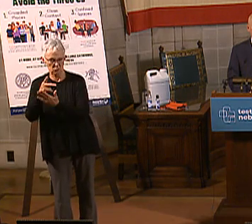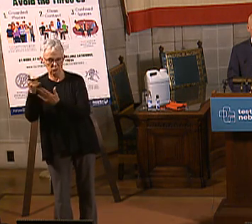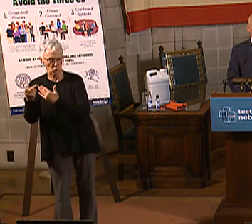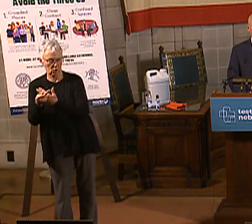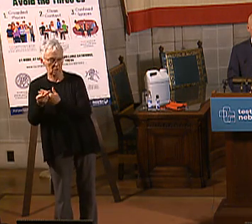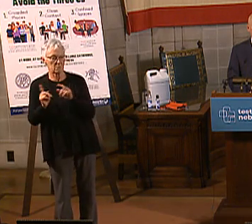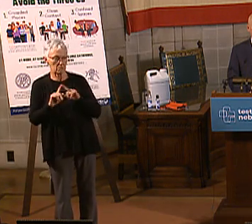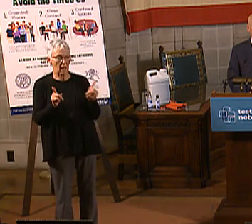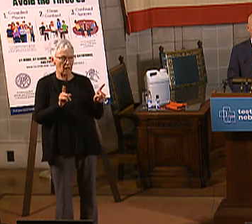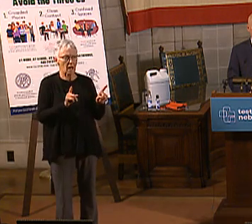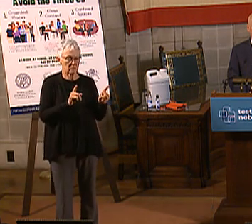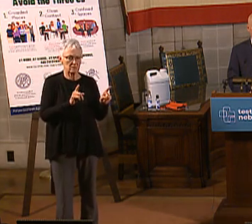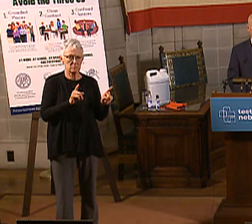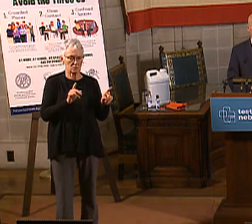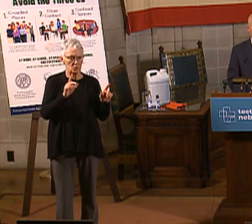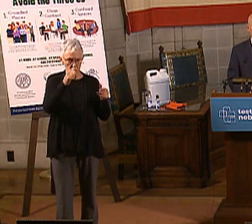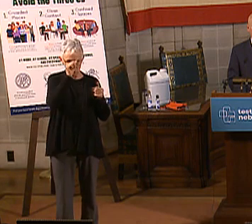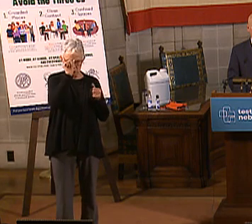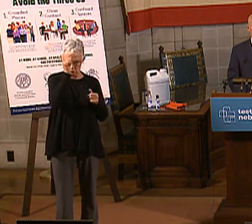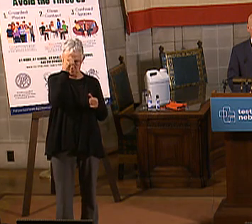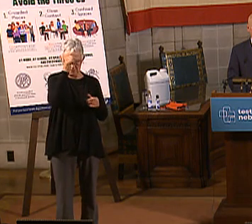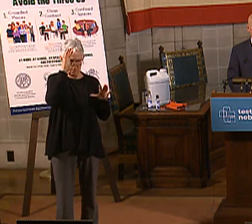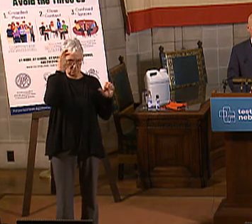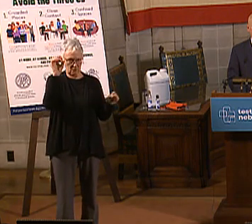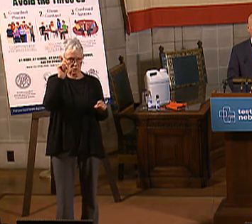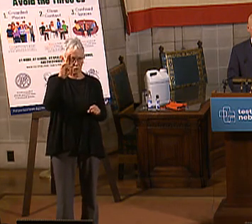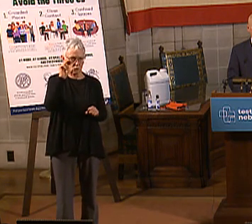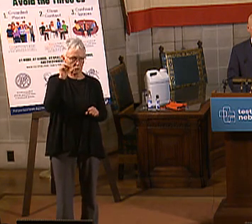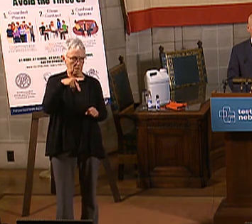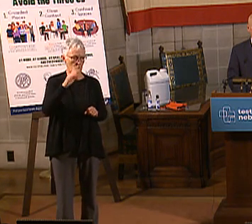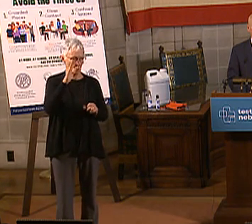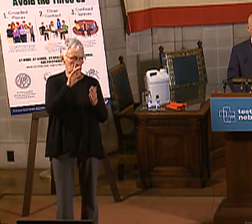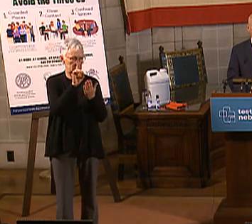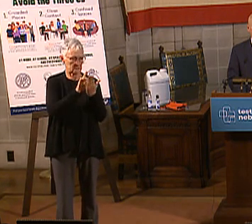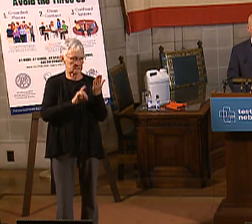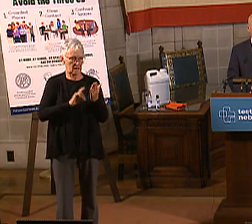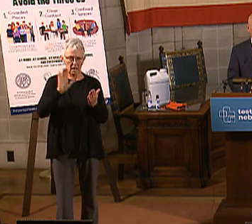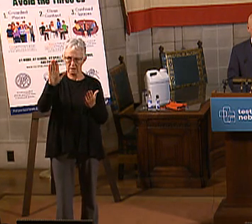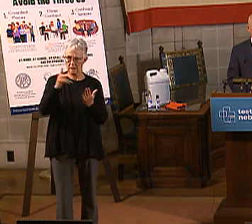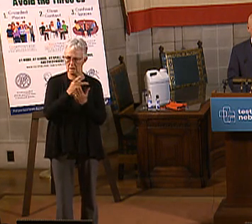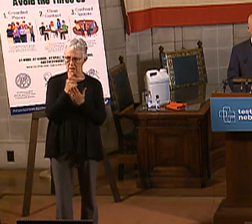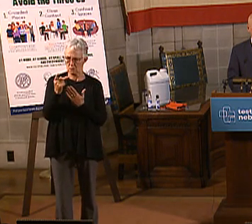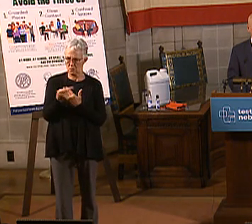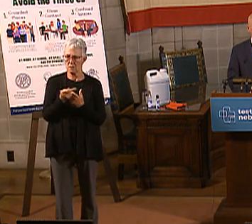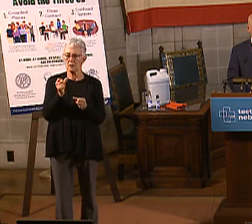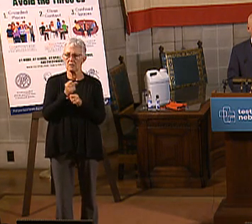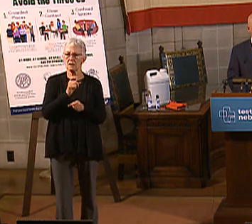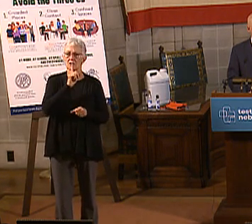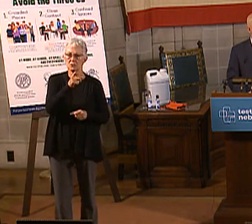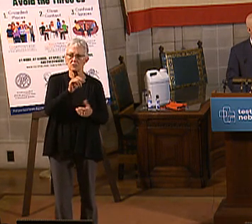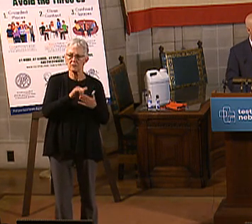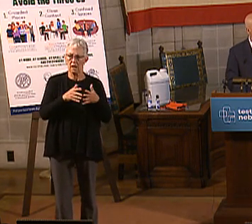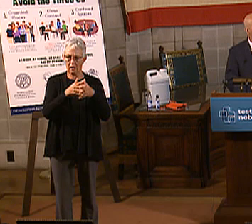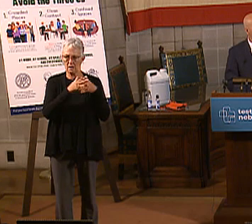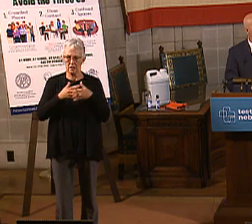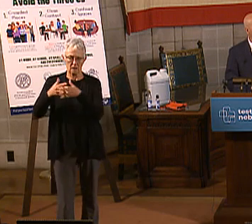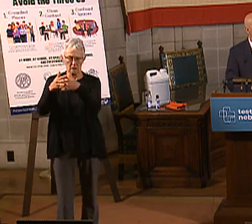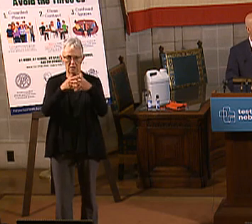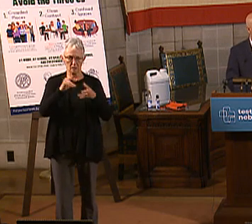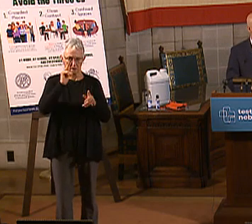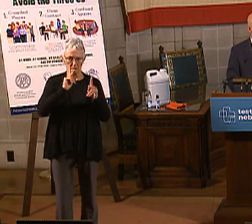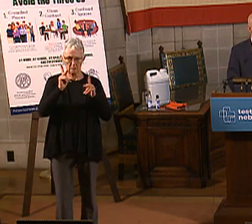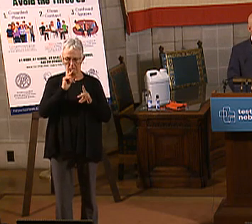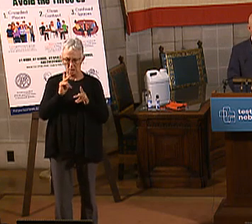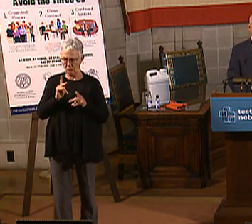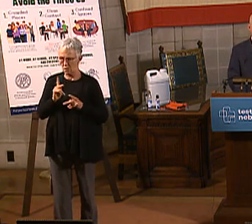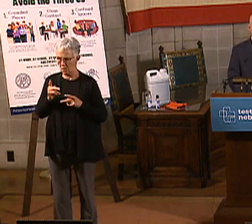Trump will defend the rights of states to design their own programs and work to ensure that Americans are in charge of their health,